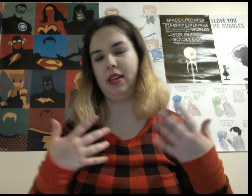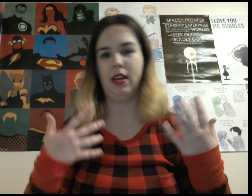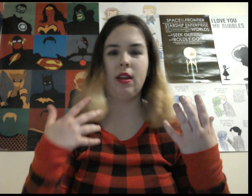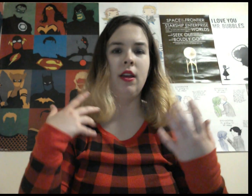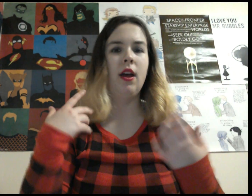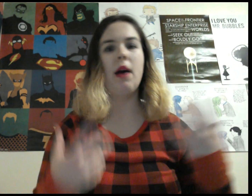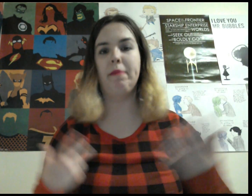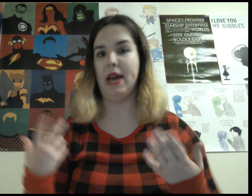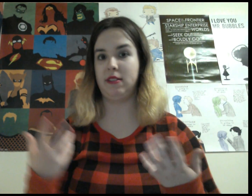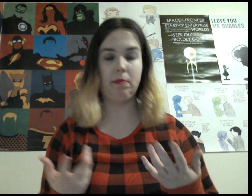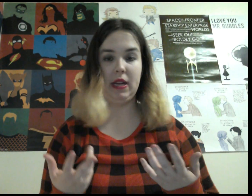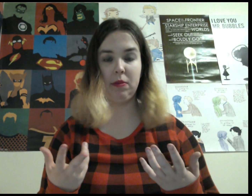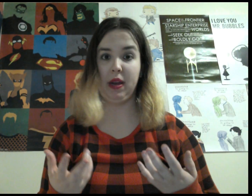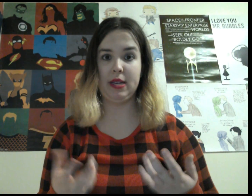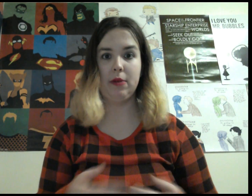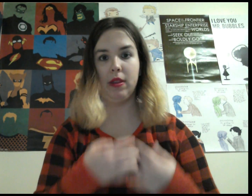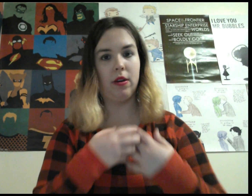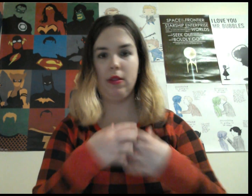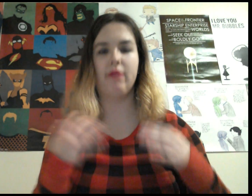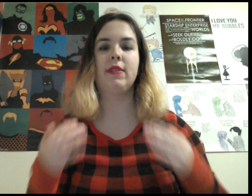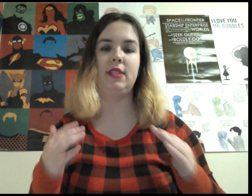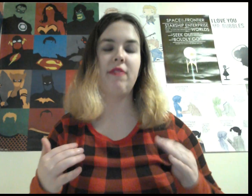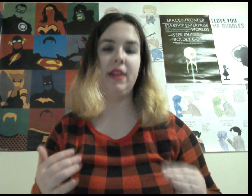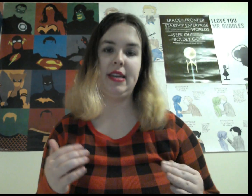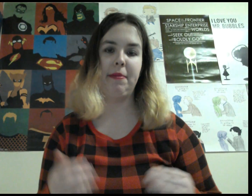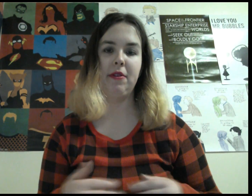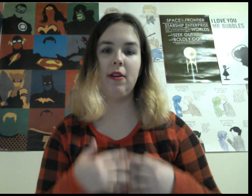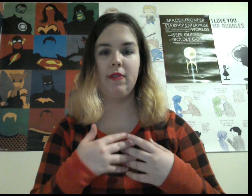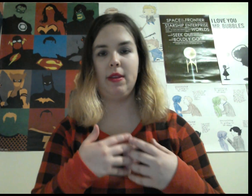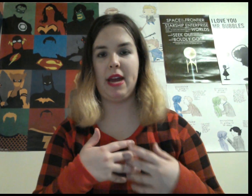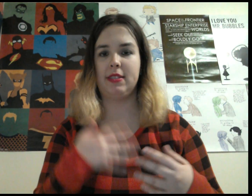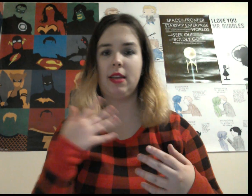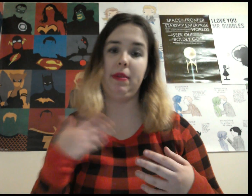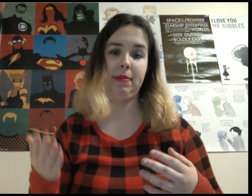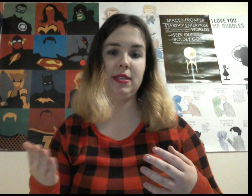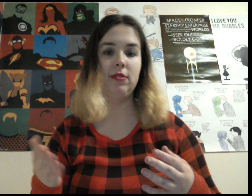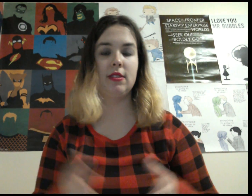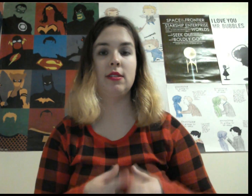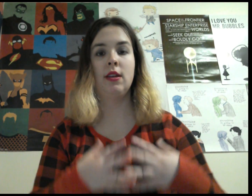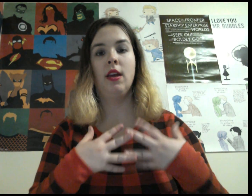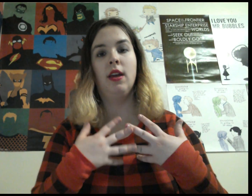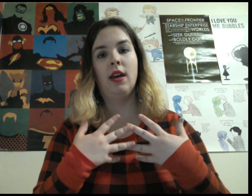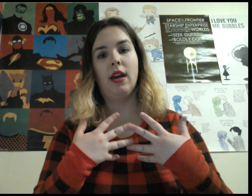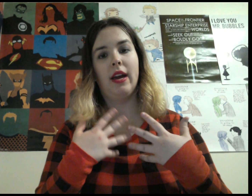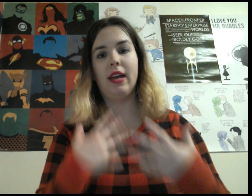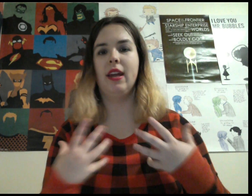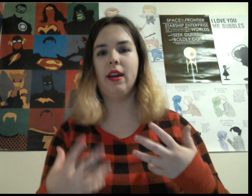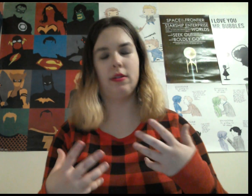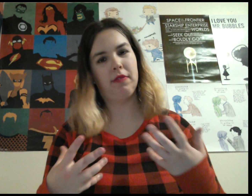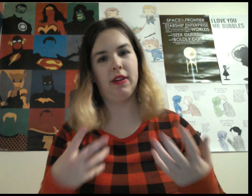like a massive mental breakdown with all the different stuff that's happened to her over the past couple episodes. And then I also found